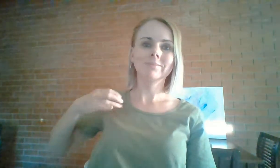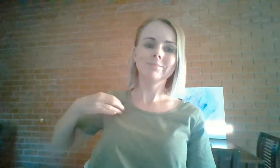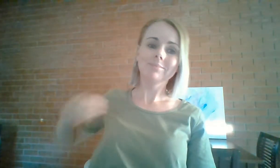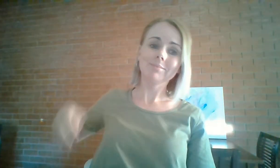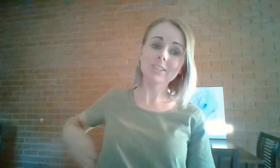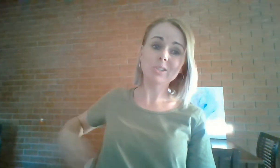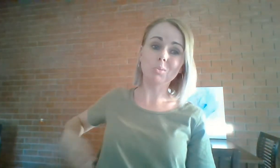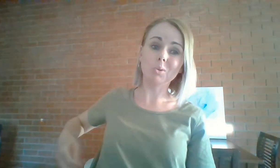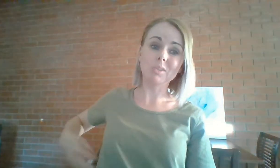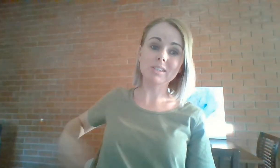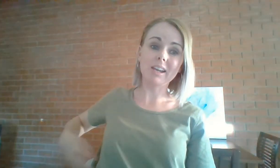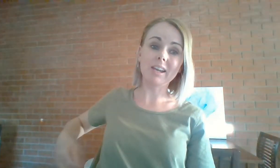And I just want to escape.